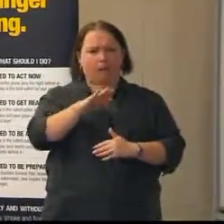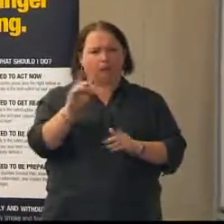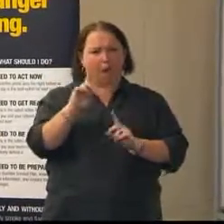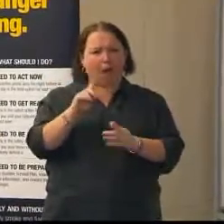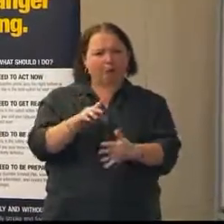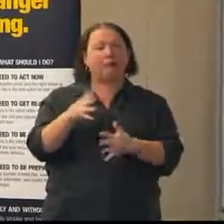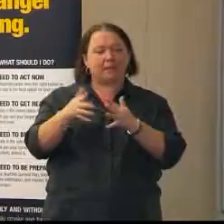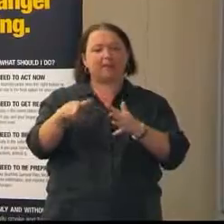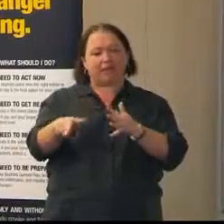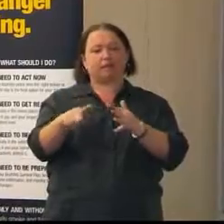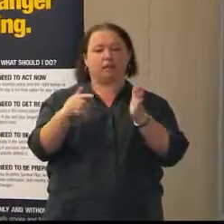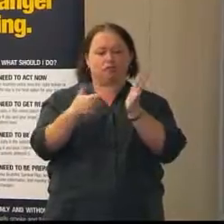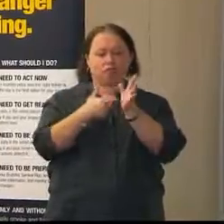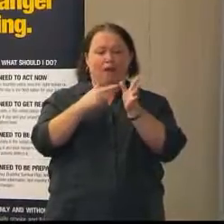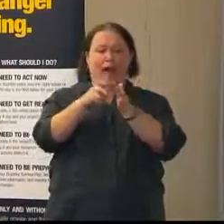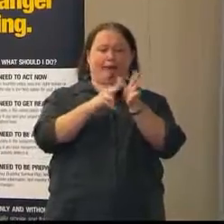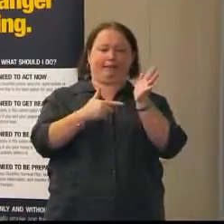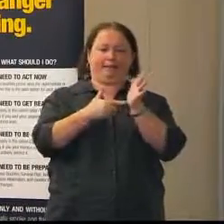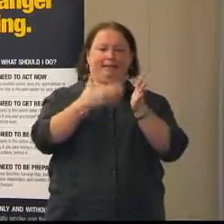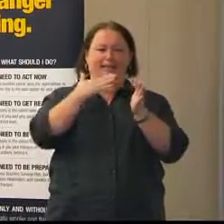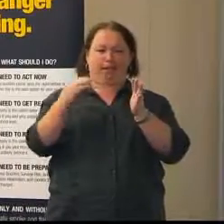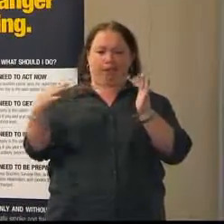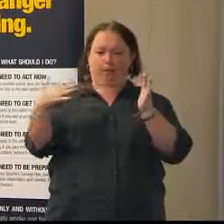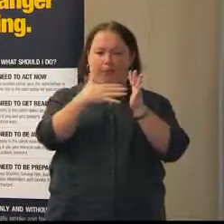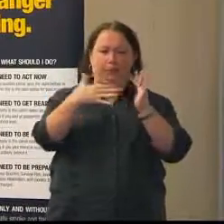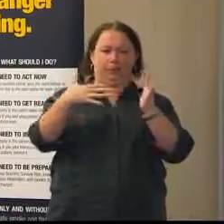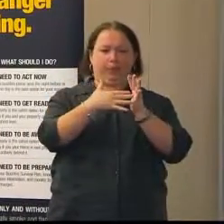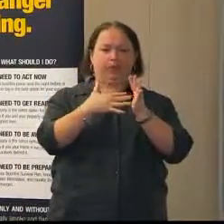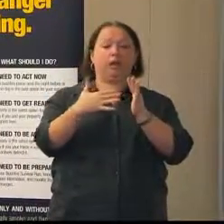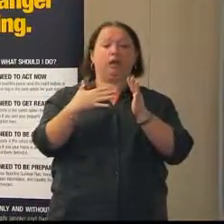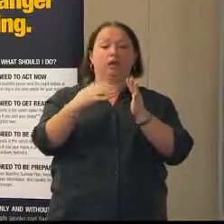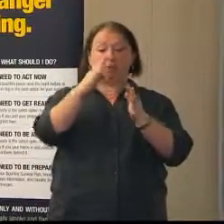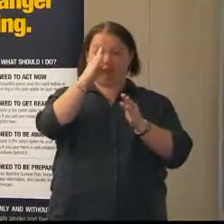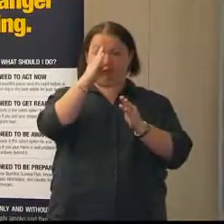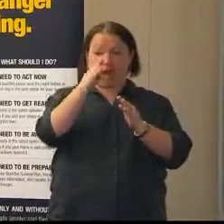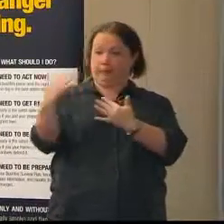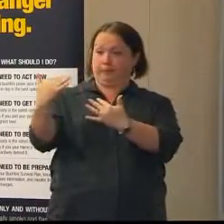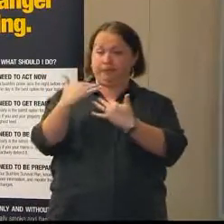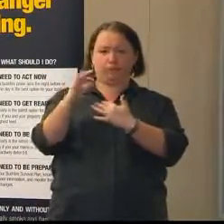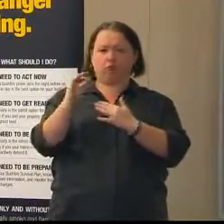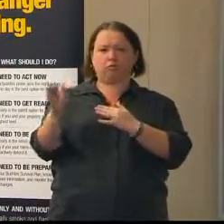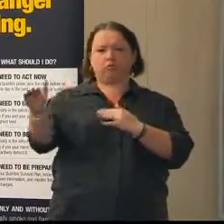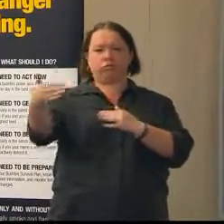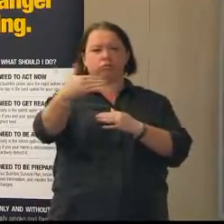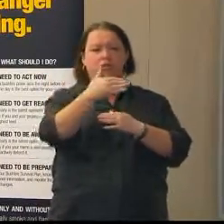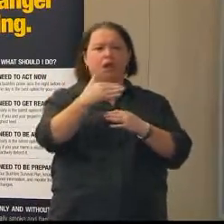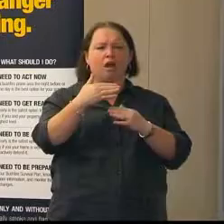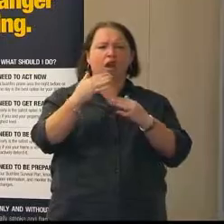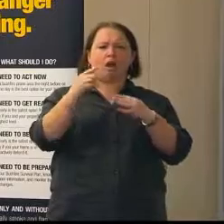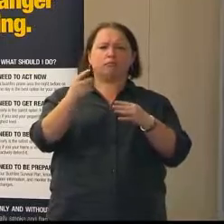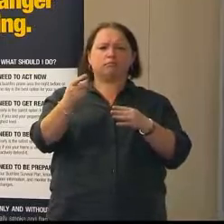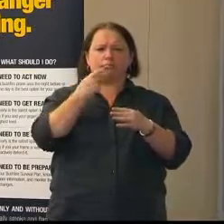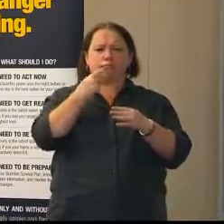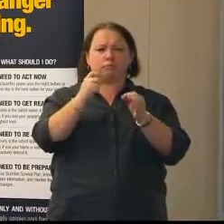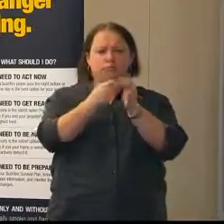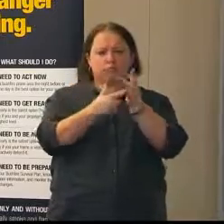That's radiant heat. That's the killer. It travels straight and it will not go through things like solid brick